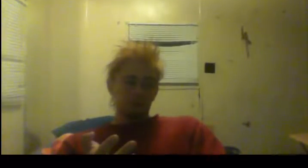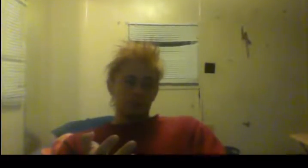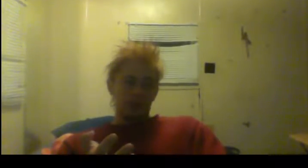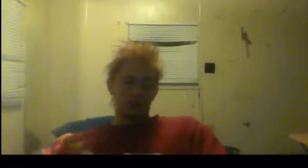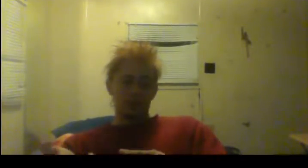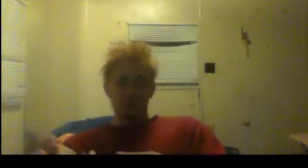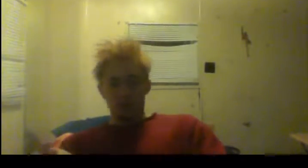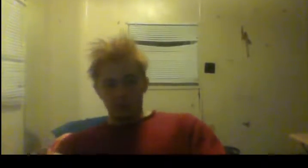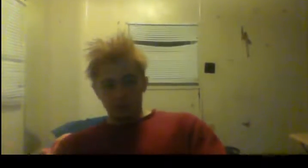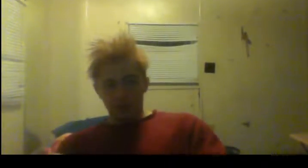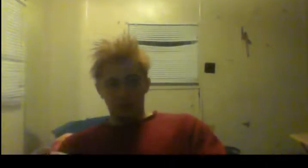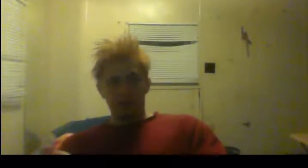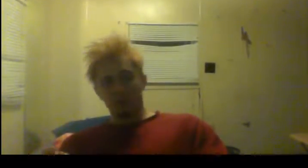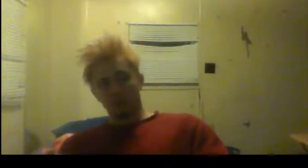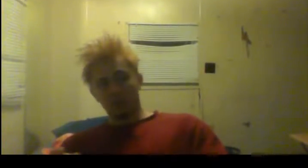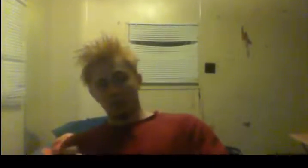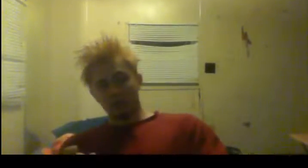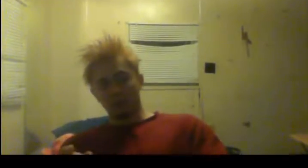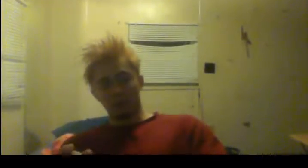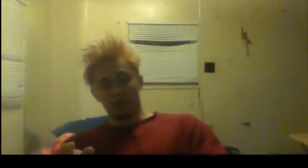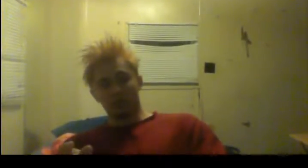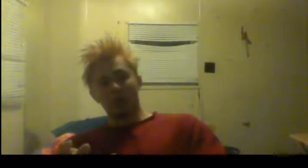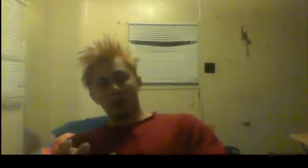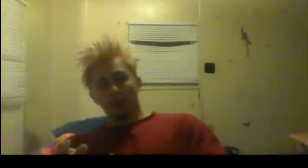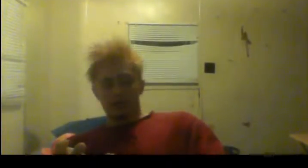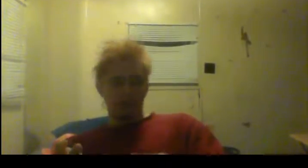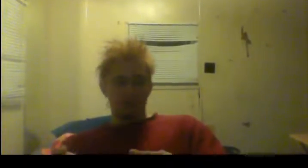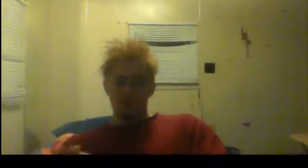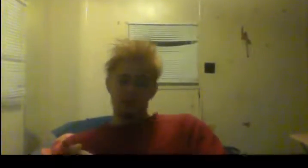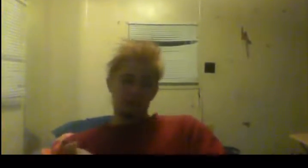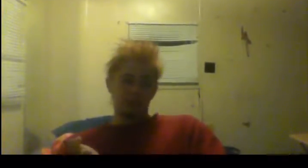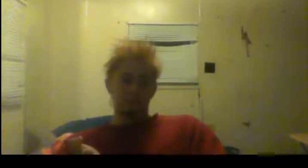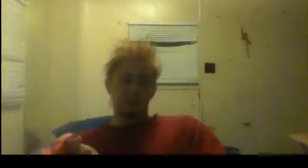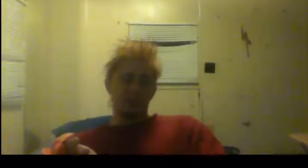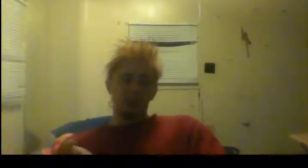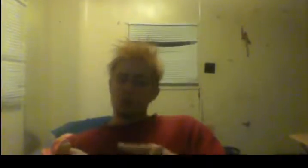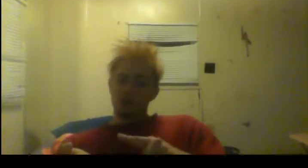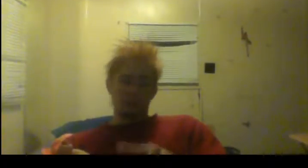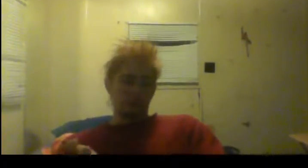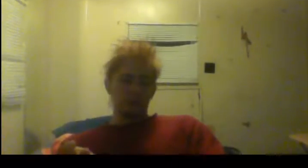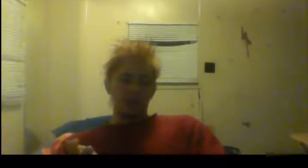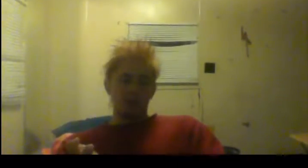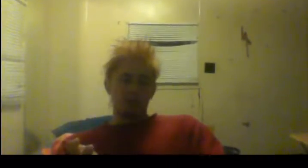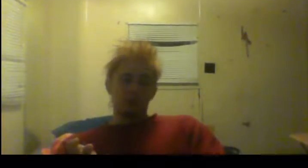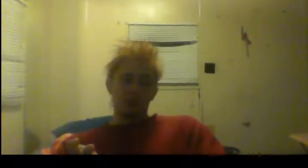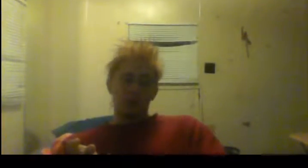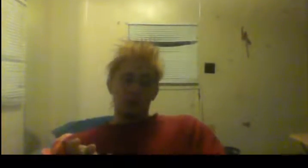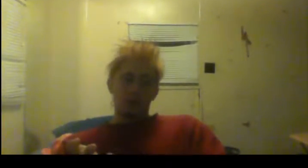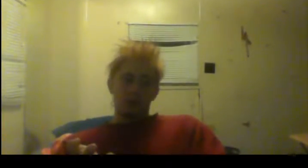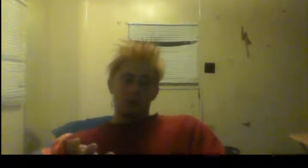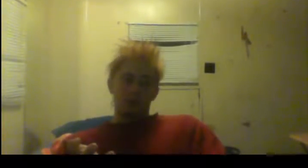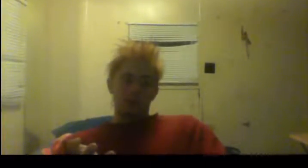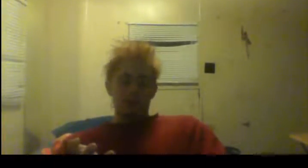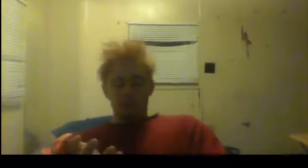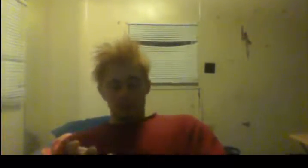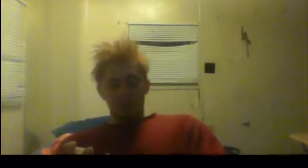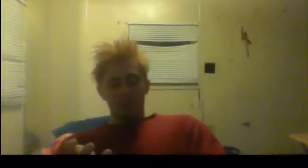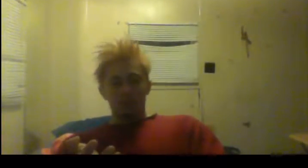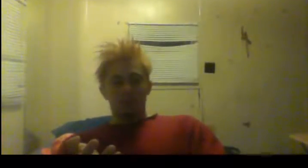I'm trying to tell you my, my exercise routine. Also take bits and pieces of it. Don't do what I do. Take bits and pieces